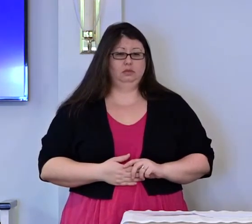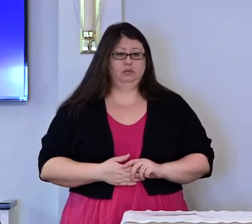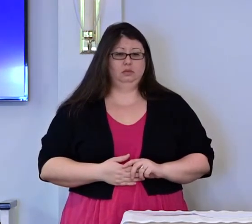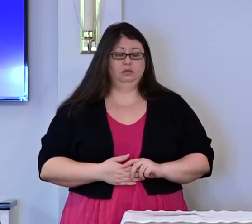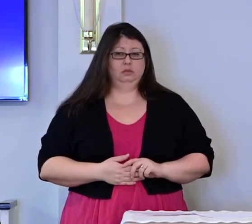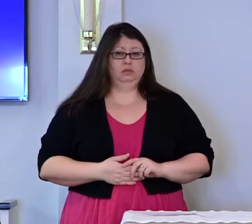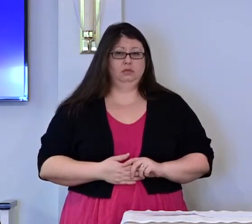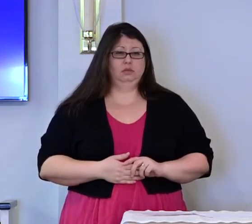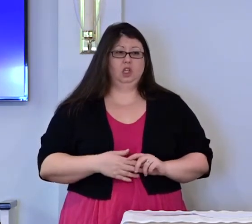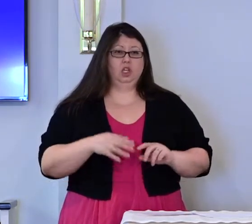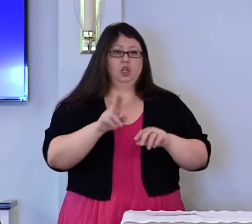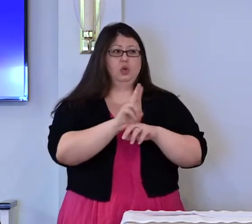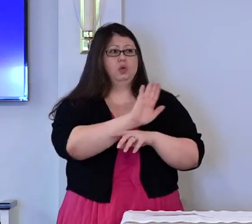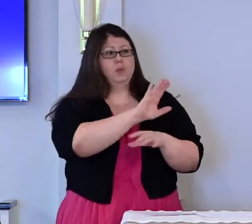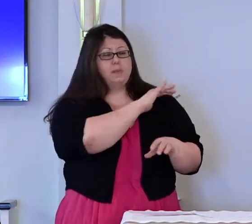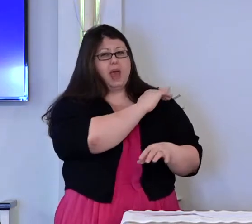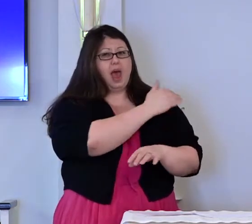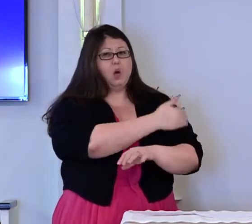Use power